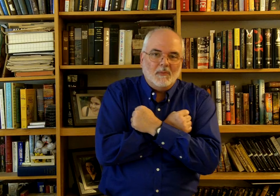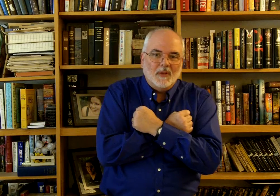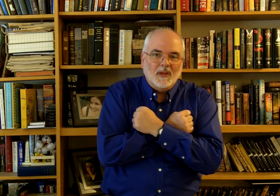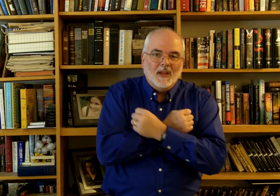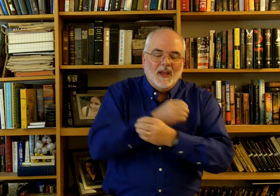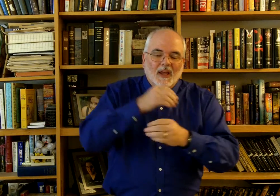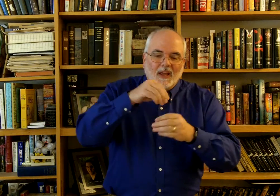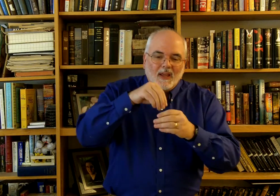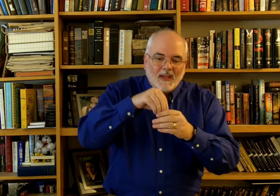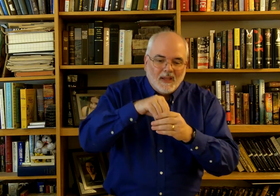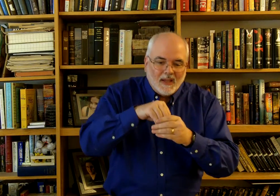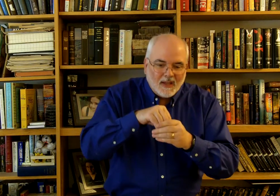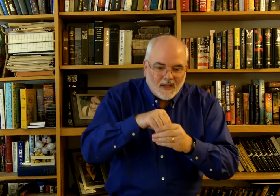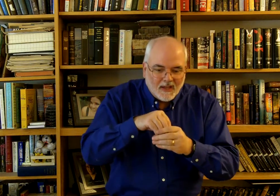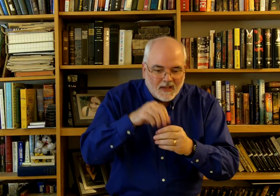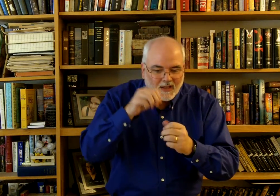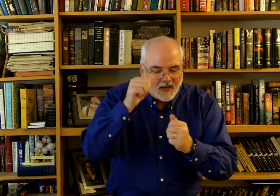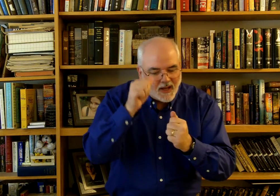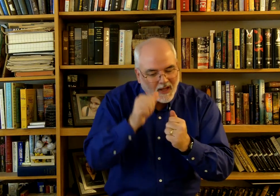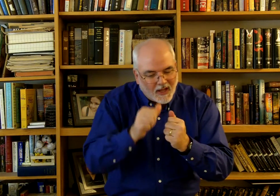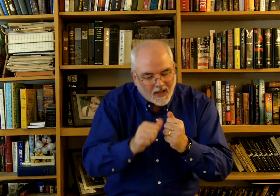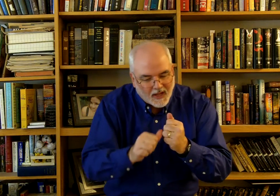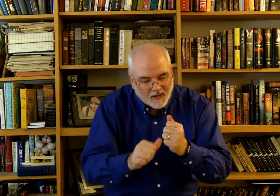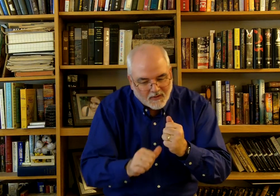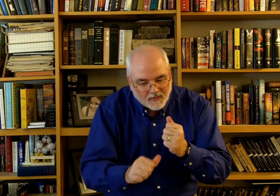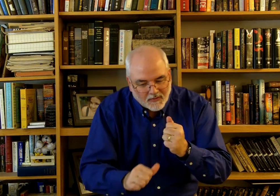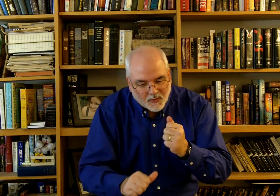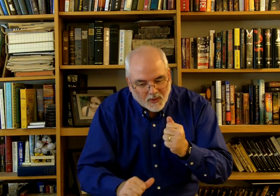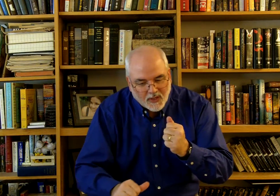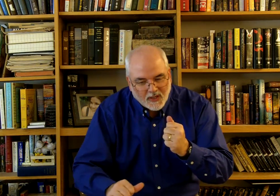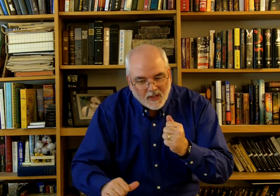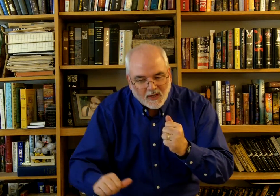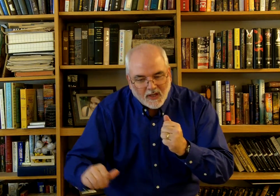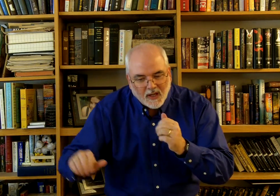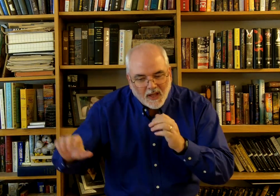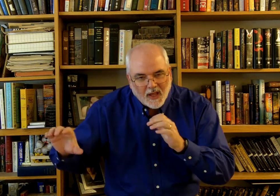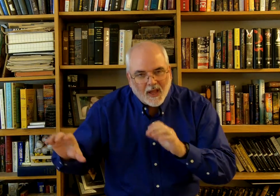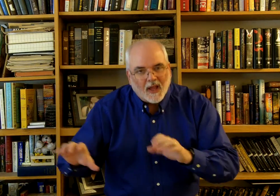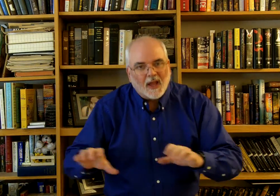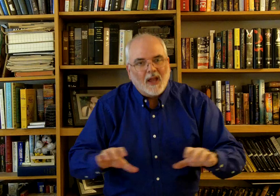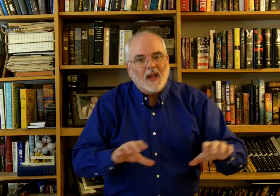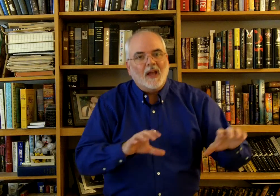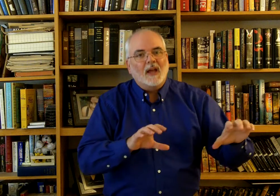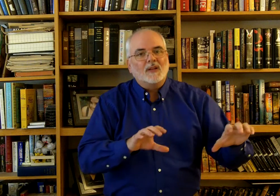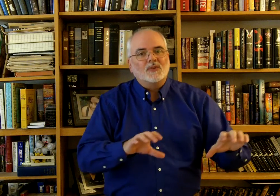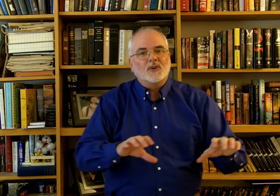in every action